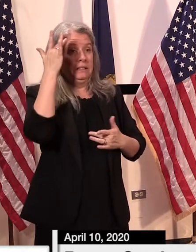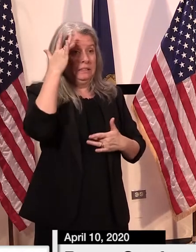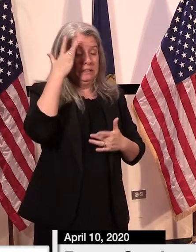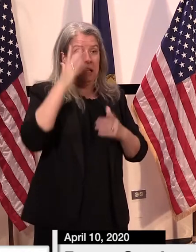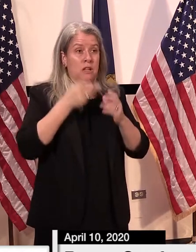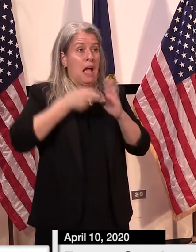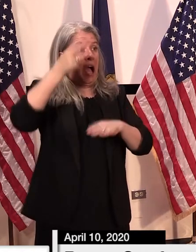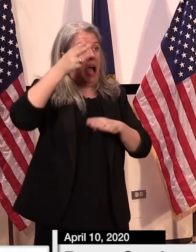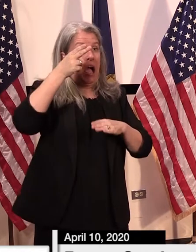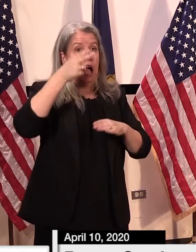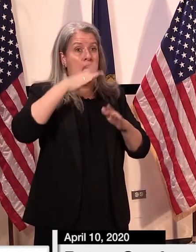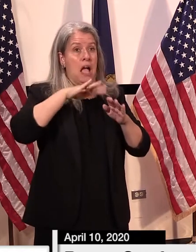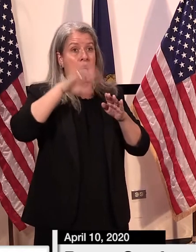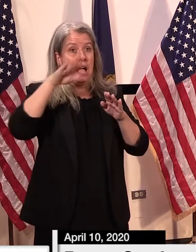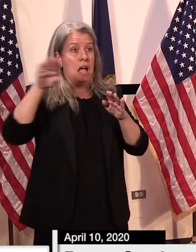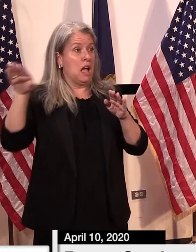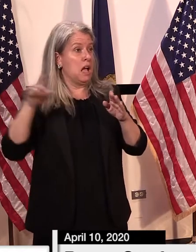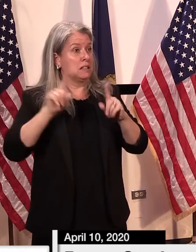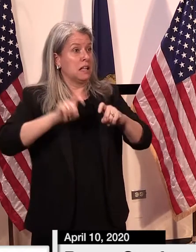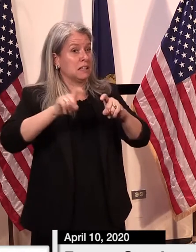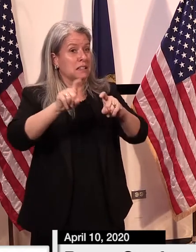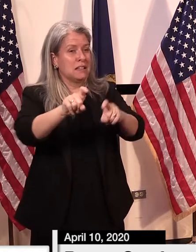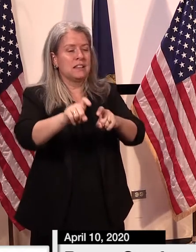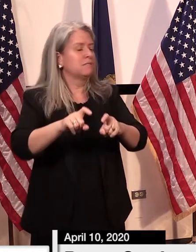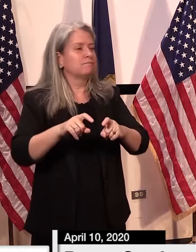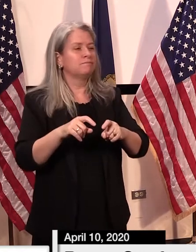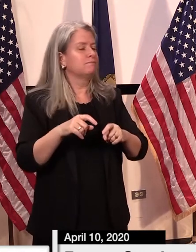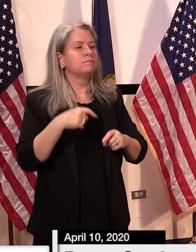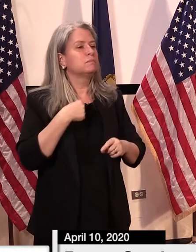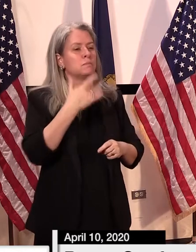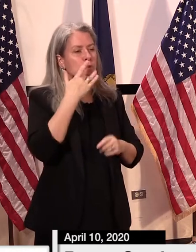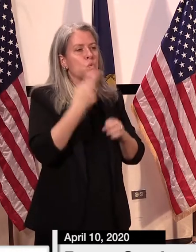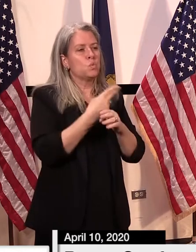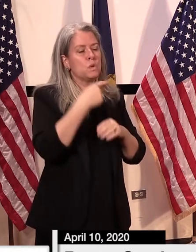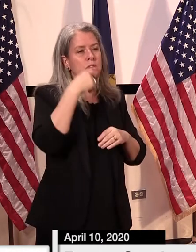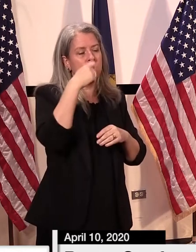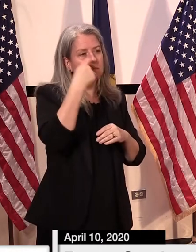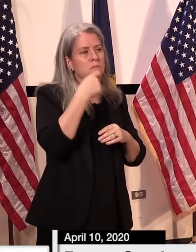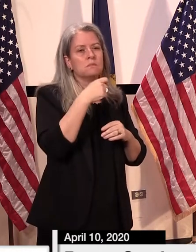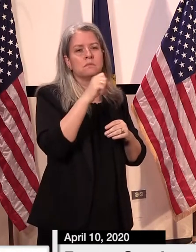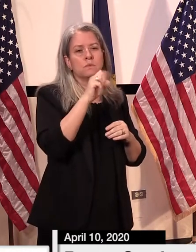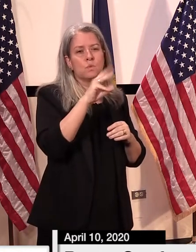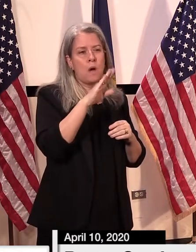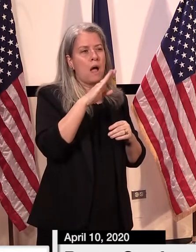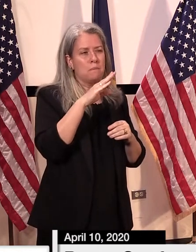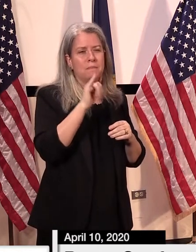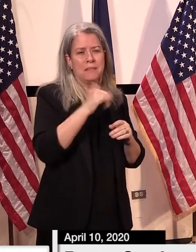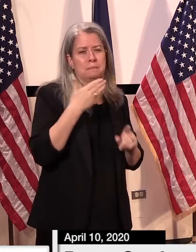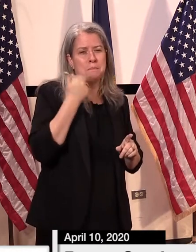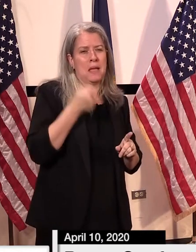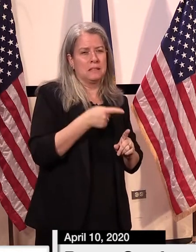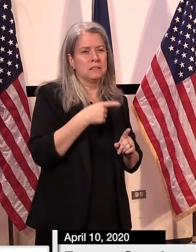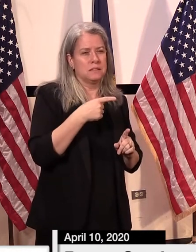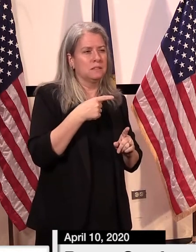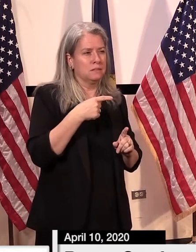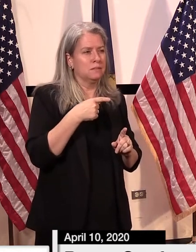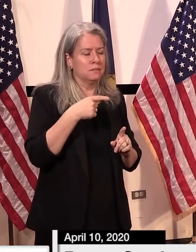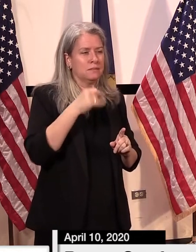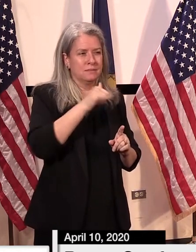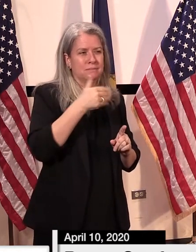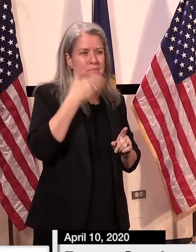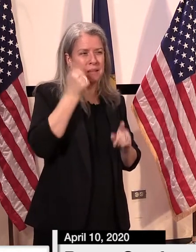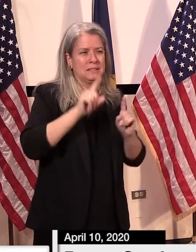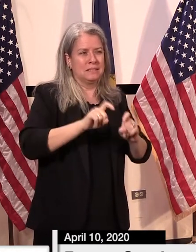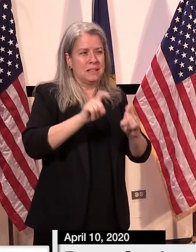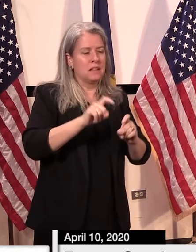population we would much rather rely on the pcr testing of nasal and throat secretions that we're